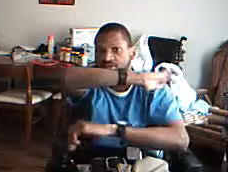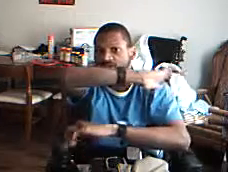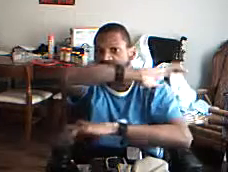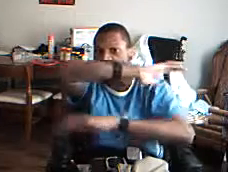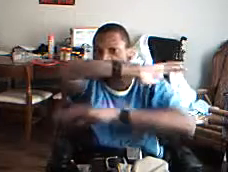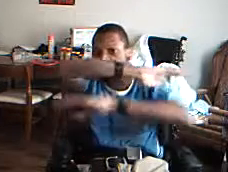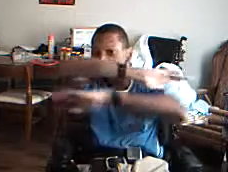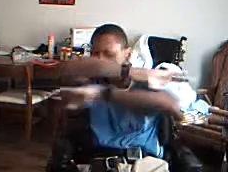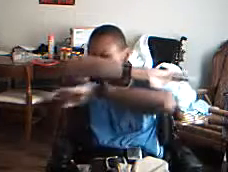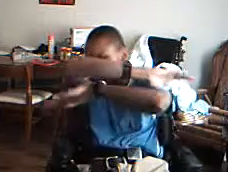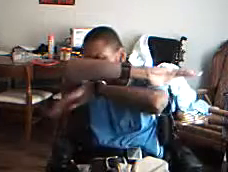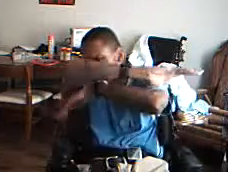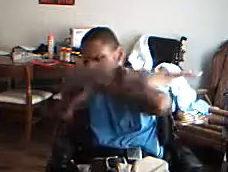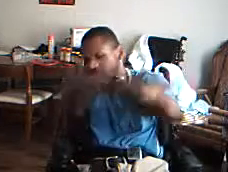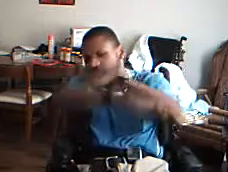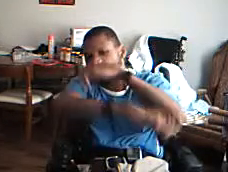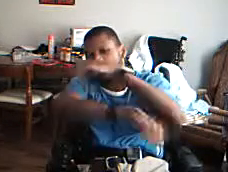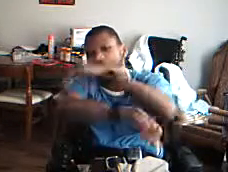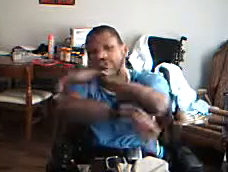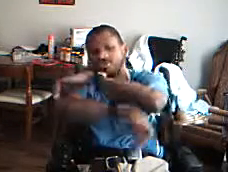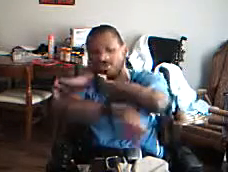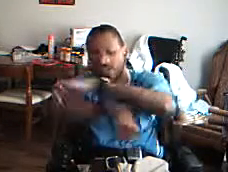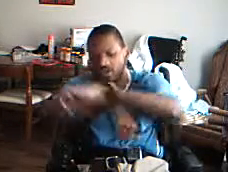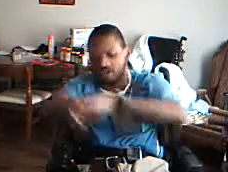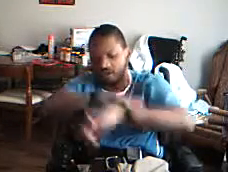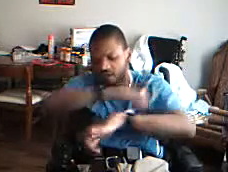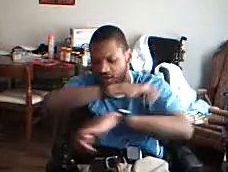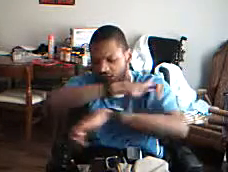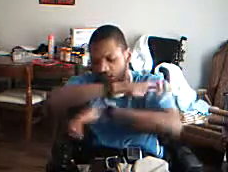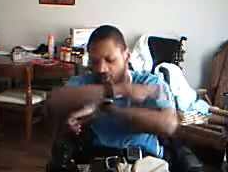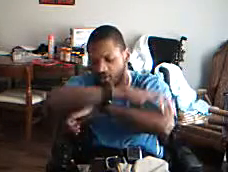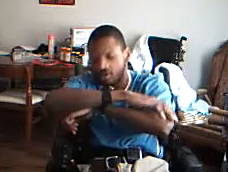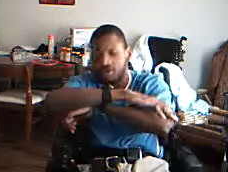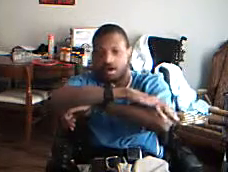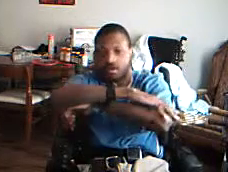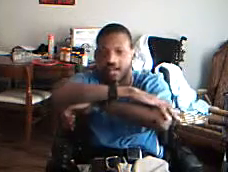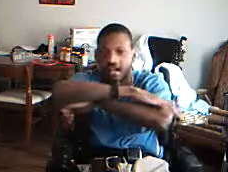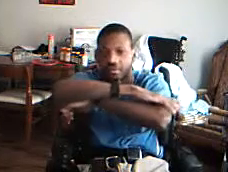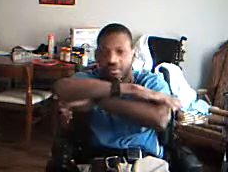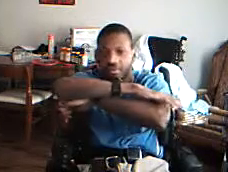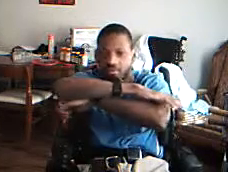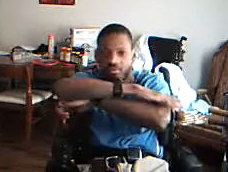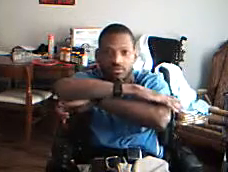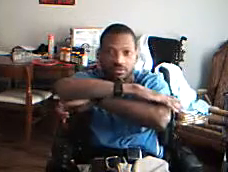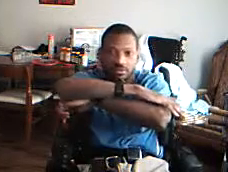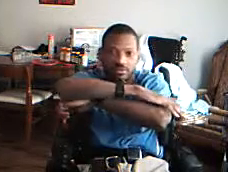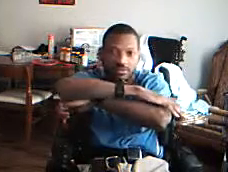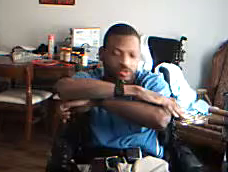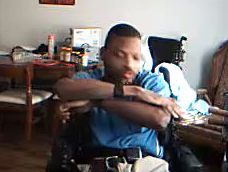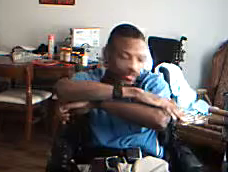You always return the cover. Allow me to demonstrate.